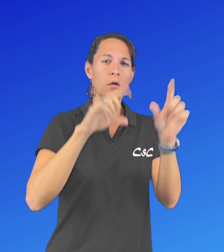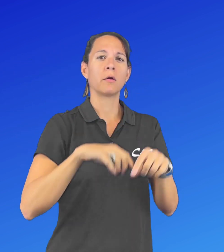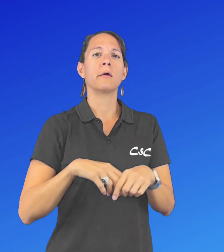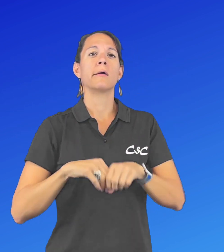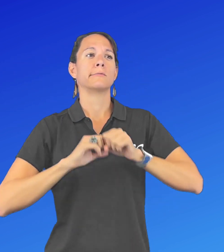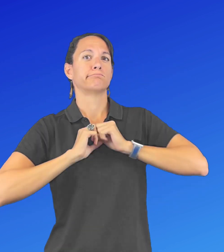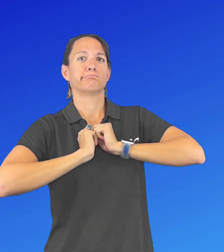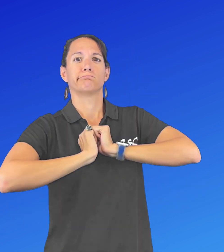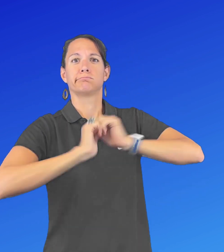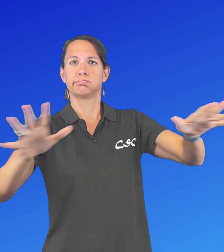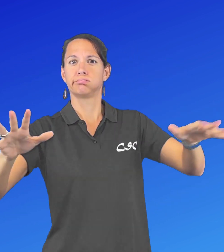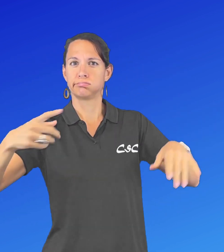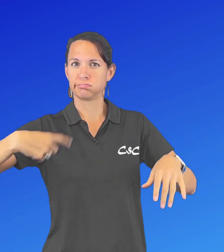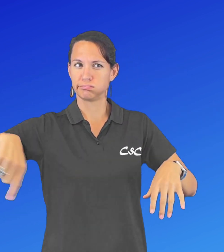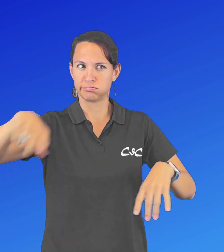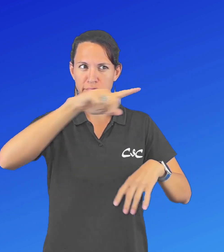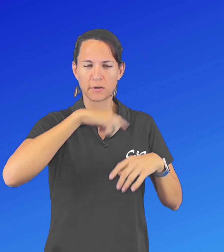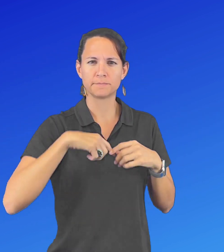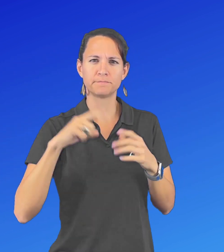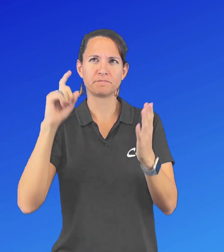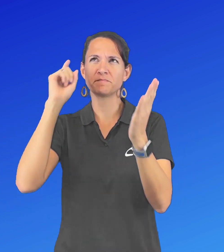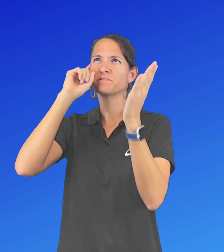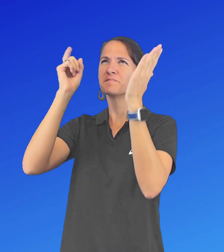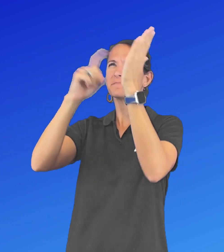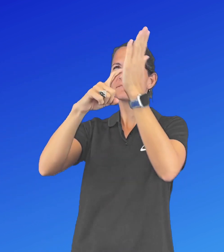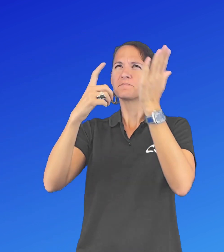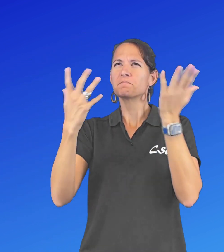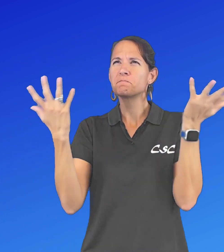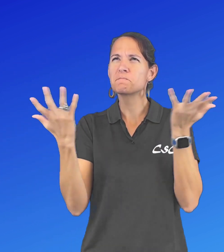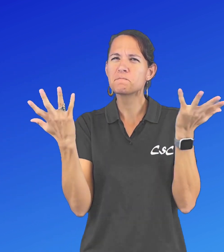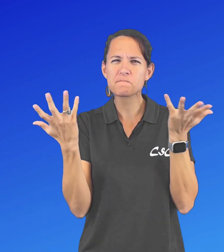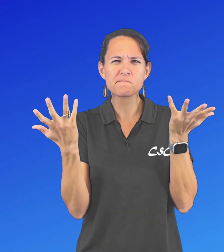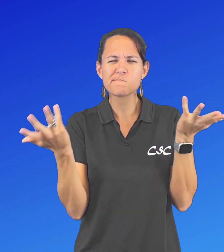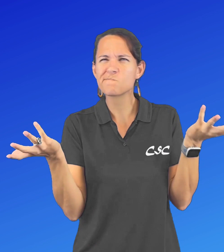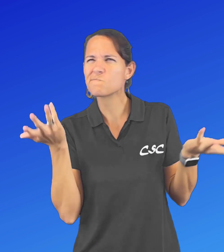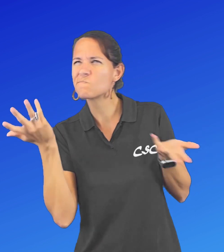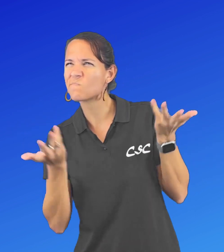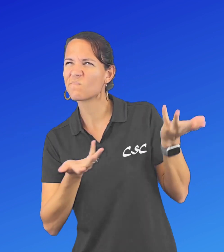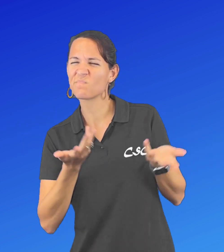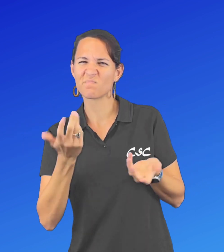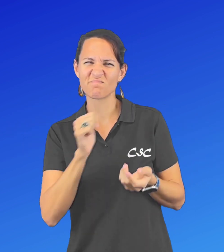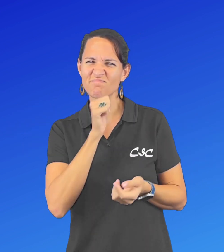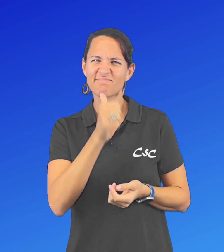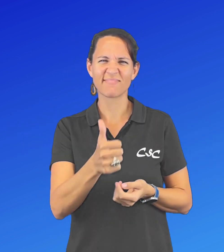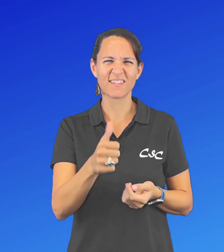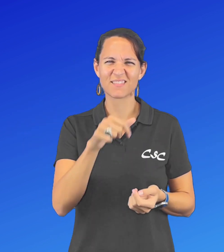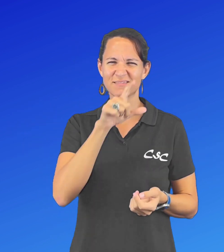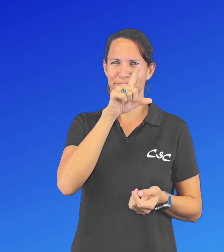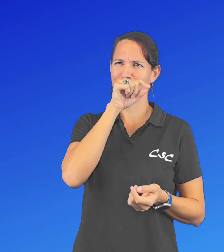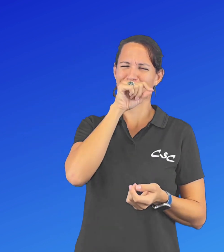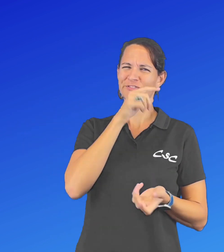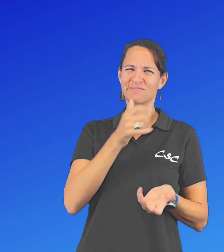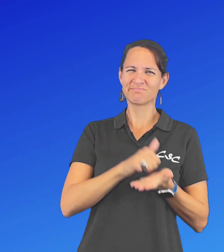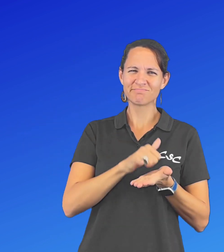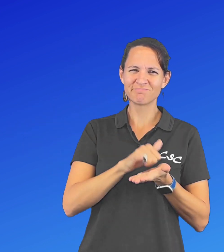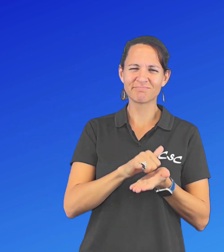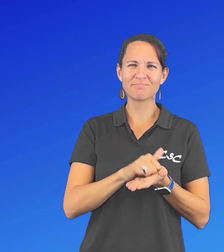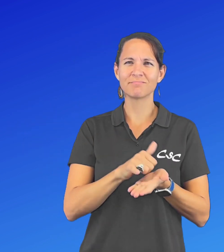And although there was much speculation of its origin, it was clear that it wasn't a bird, a plane, or a UFO.